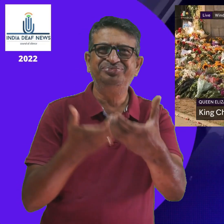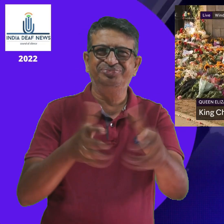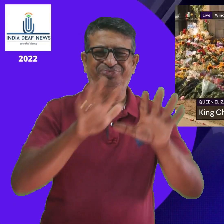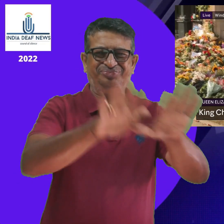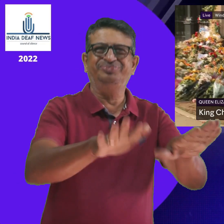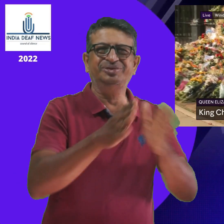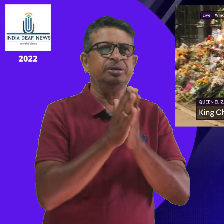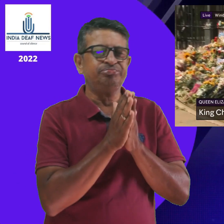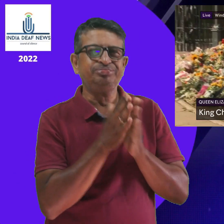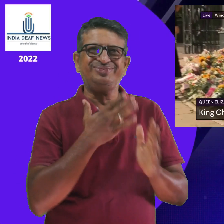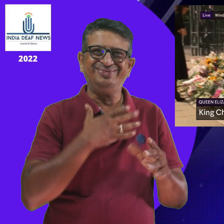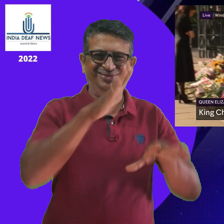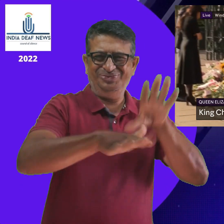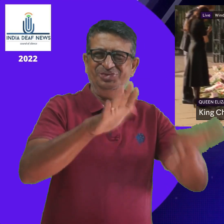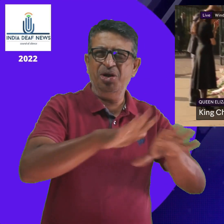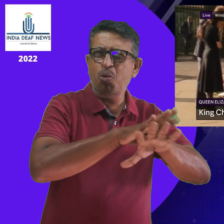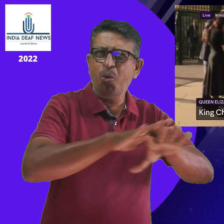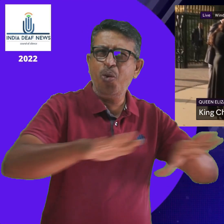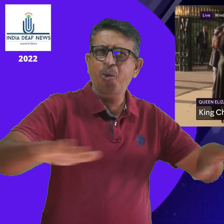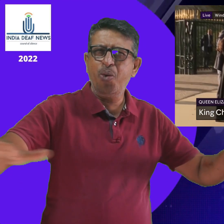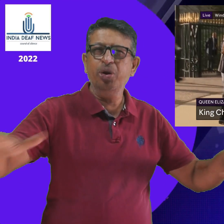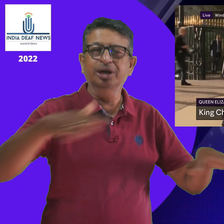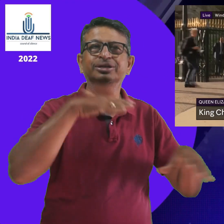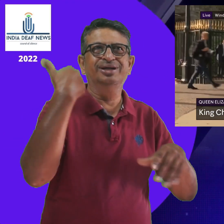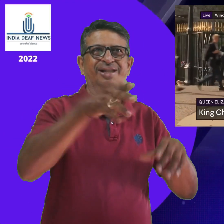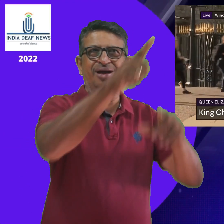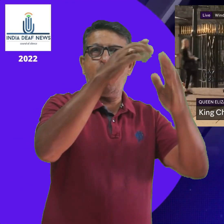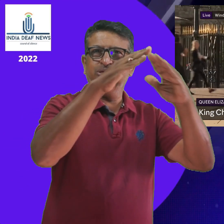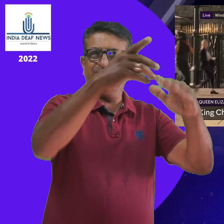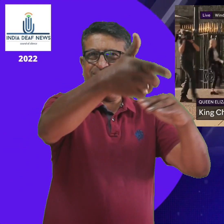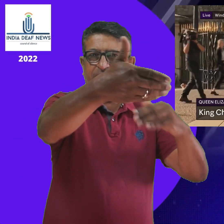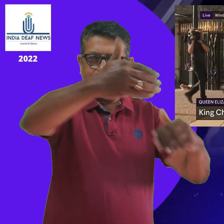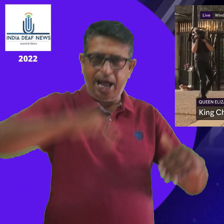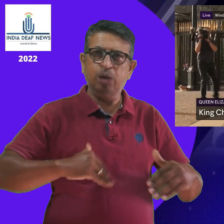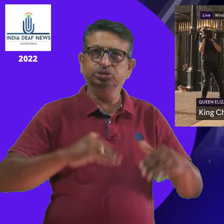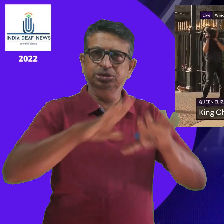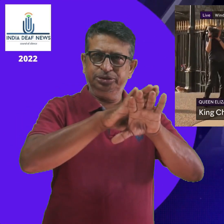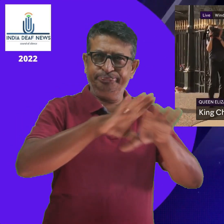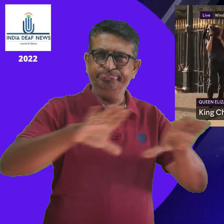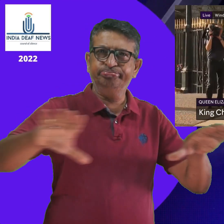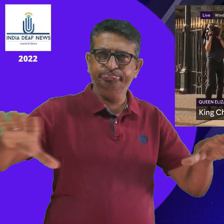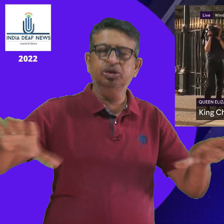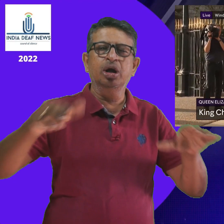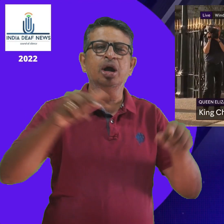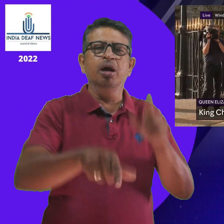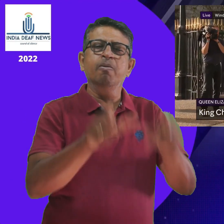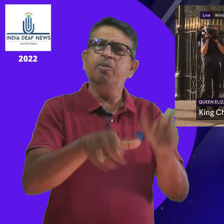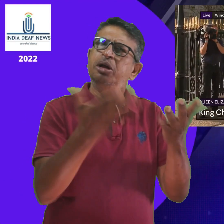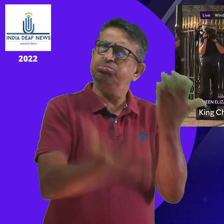the messages left by people at the gates to Windsor. The Prince in his statement